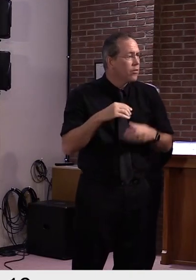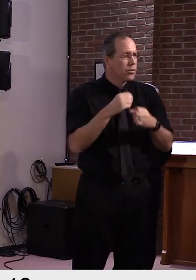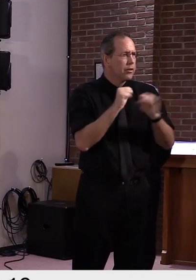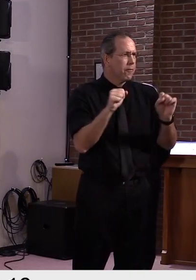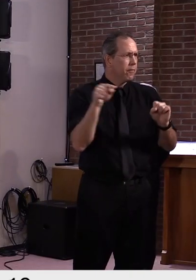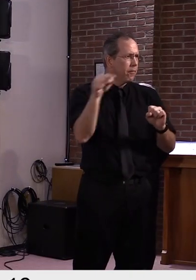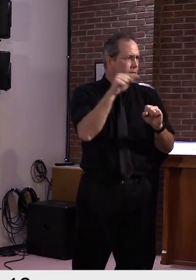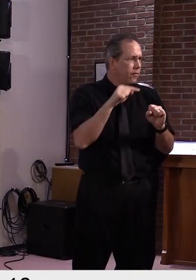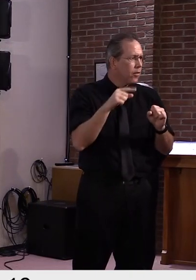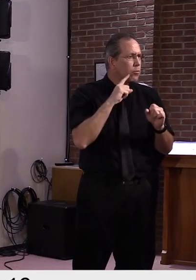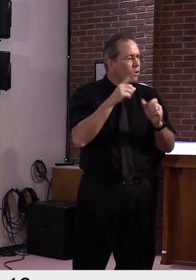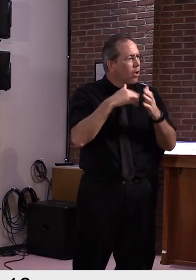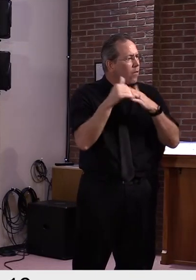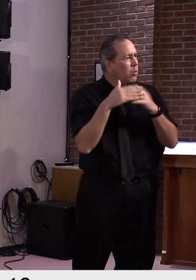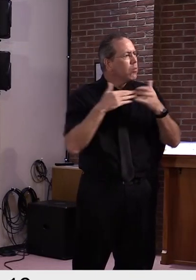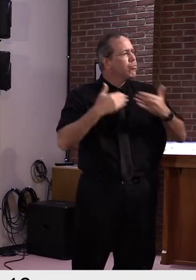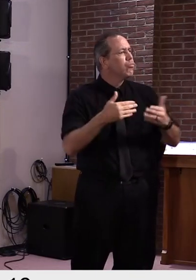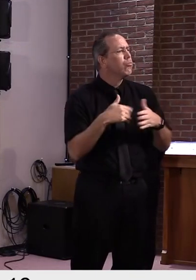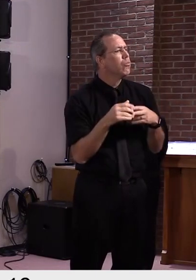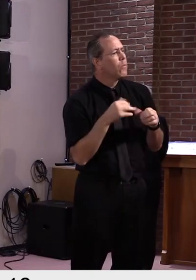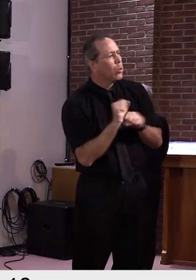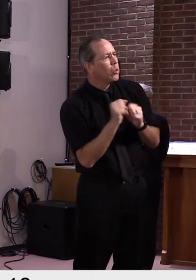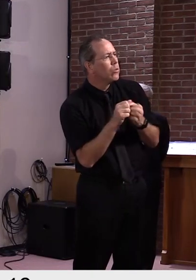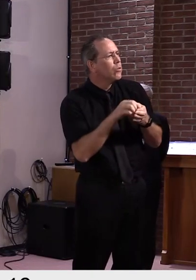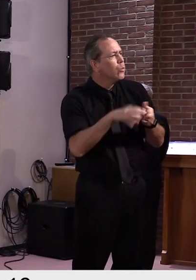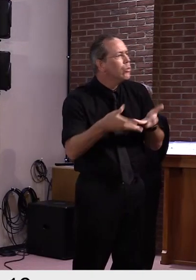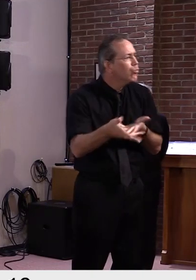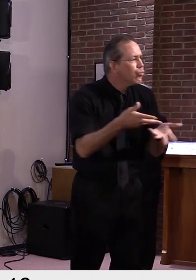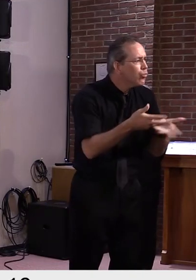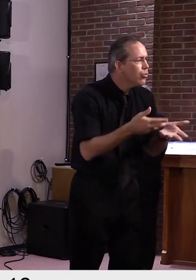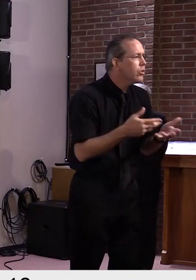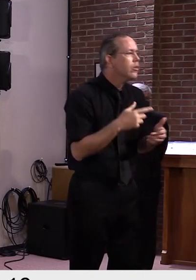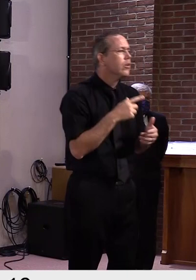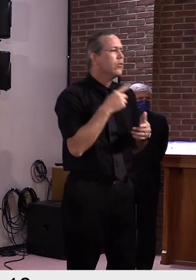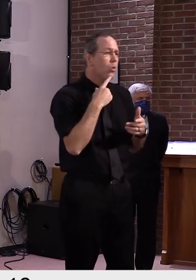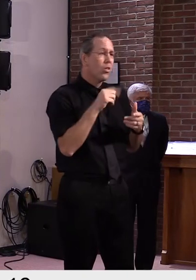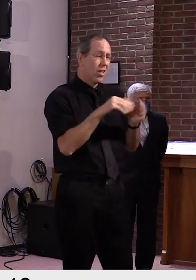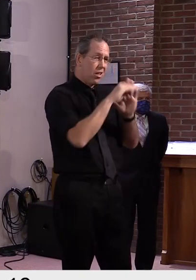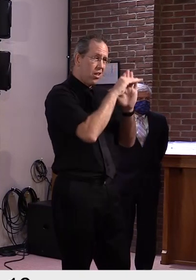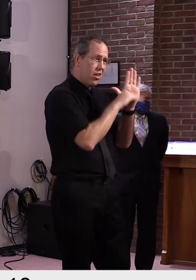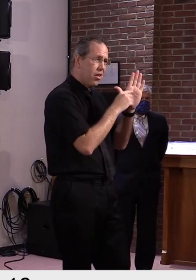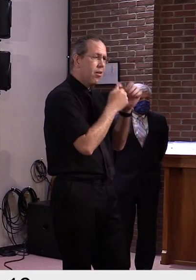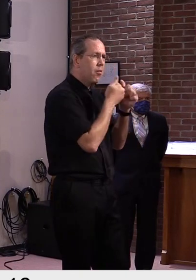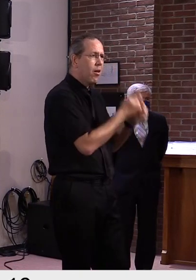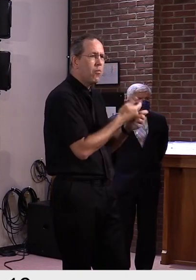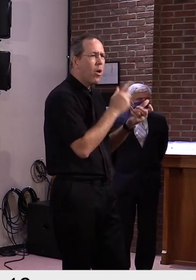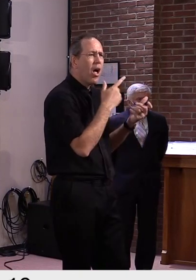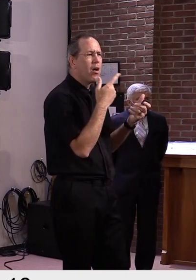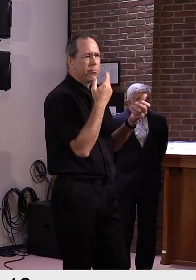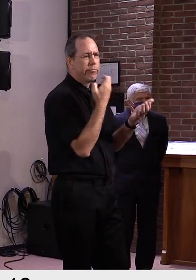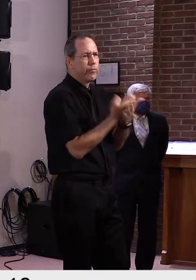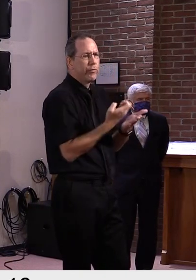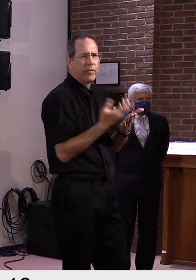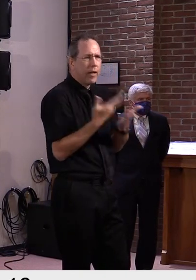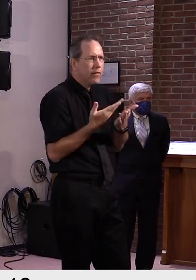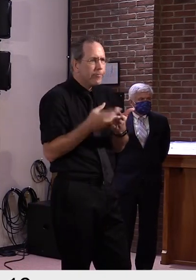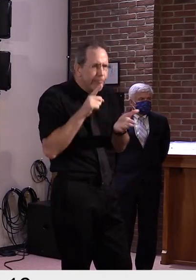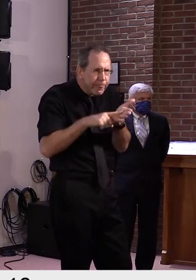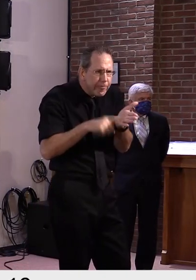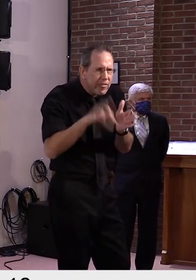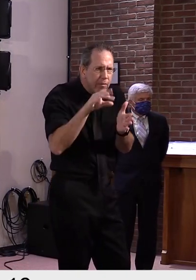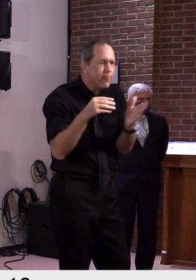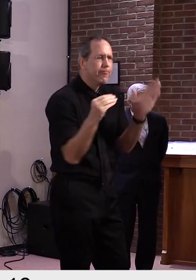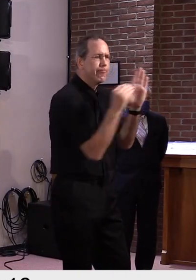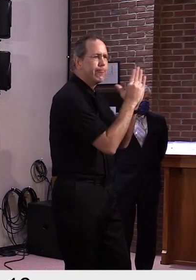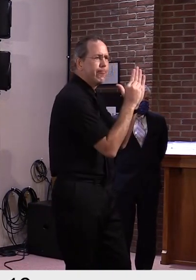based on, based on the evidence that's at hand, um, but we really are taking it seriously and, and I think have, um, acted,